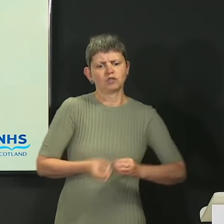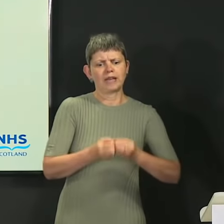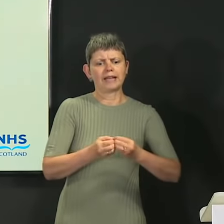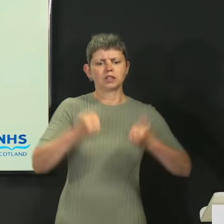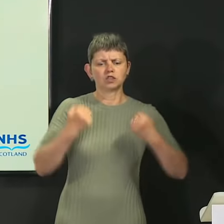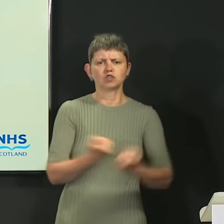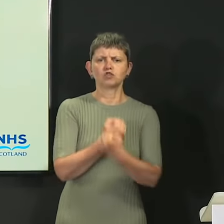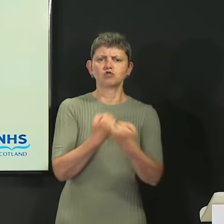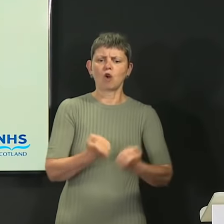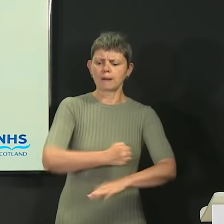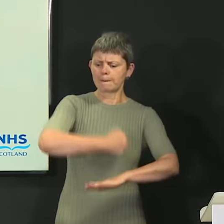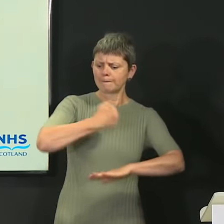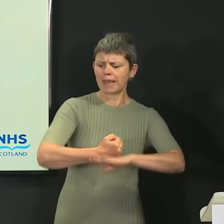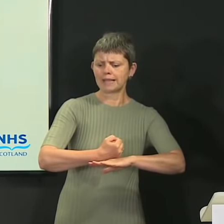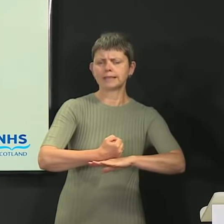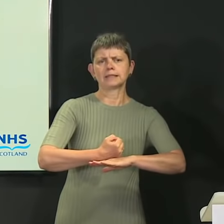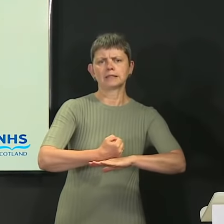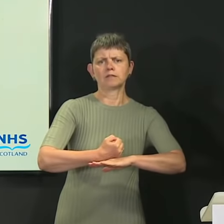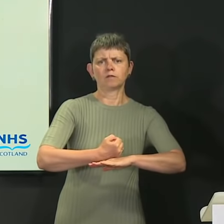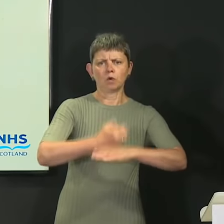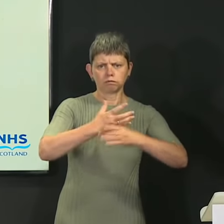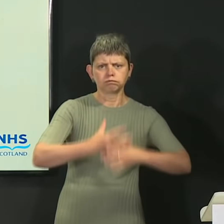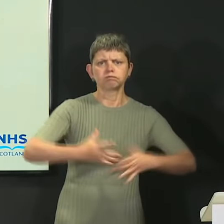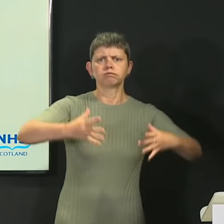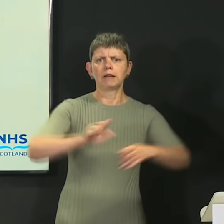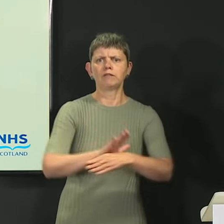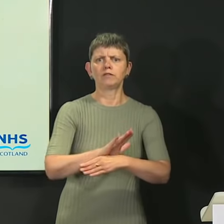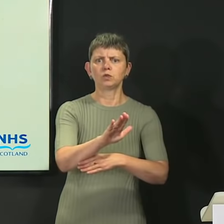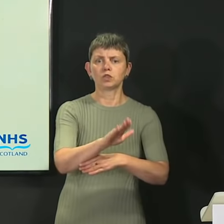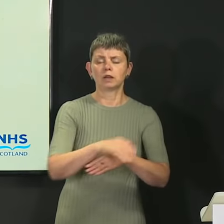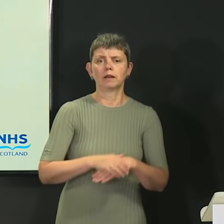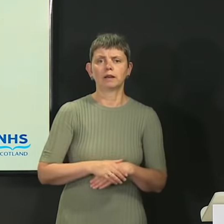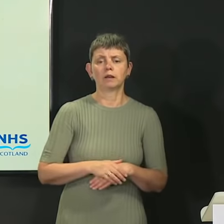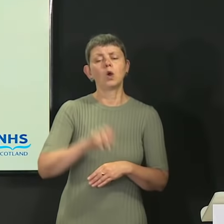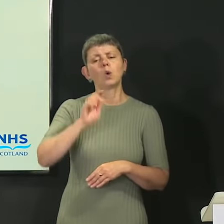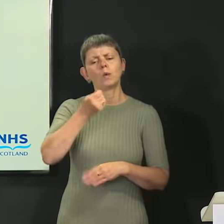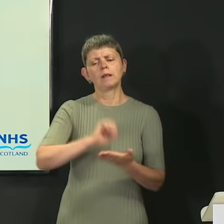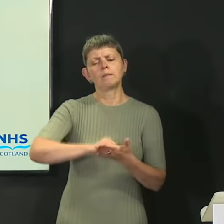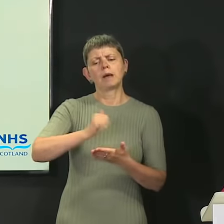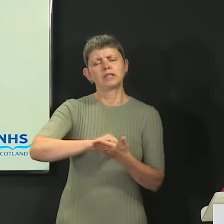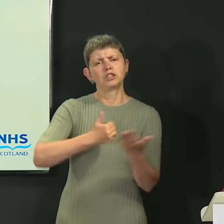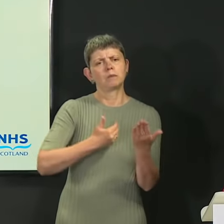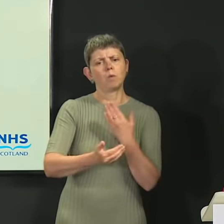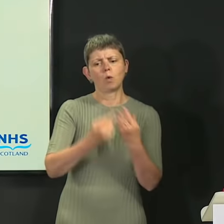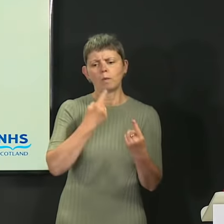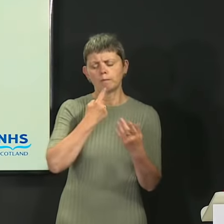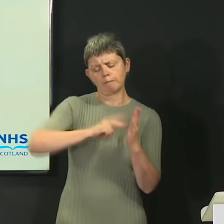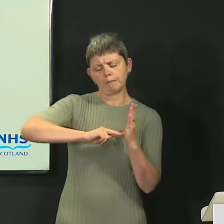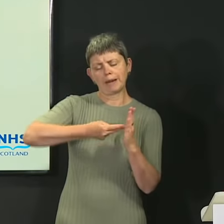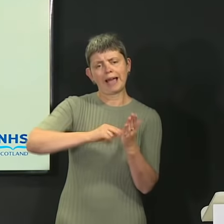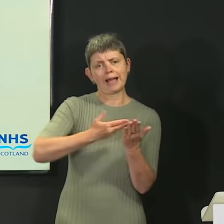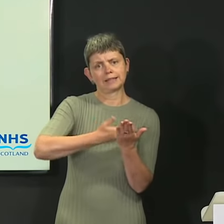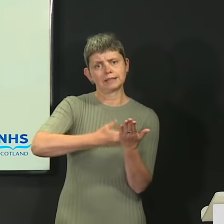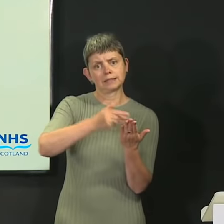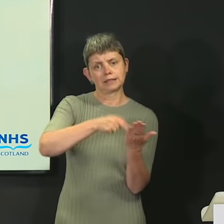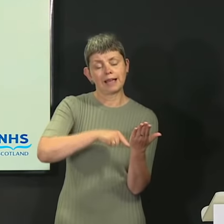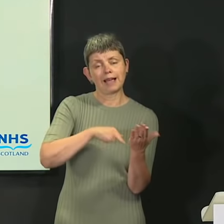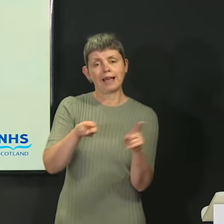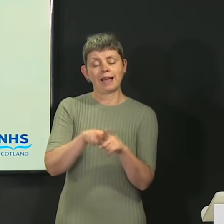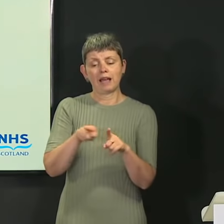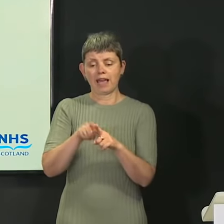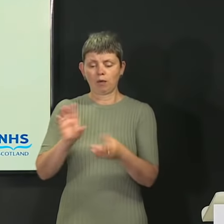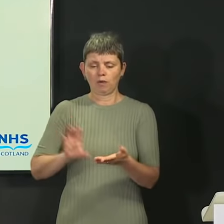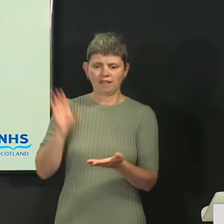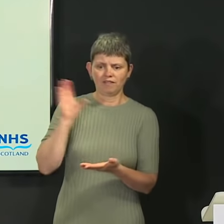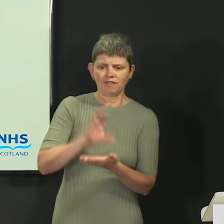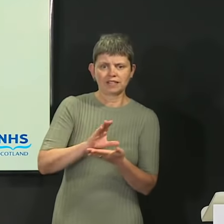In the coming weeks and months, we will publish more detailed plans in our Programme for Government, our Infrastructure Investment Plan and our